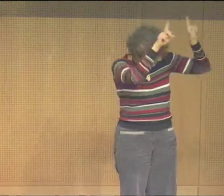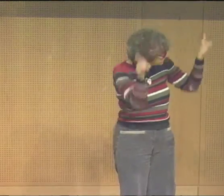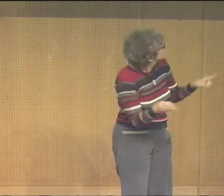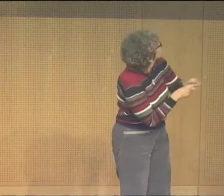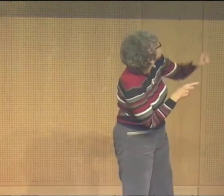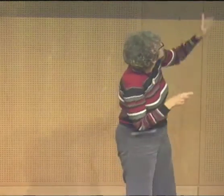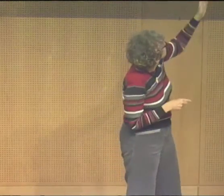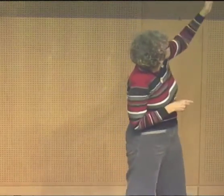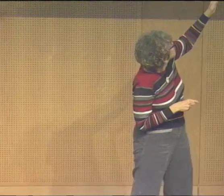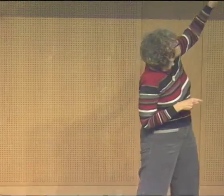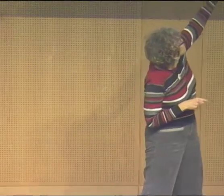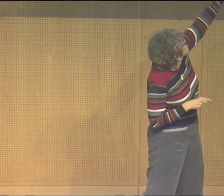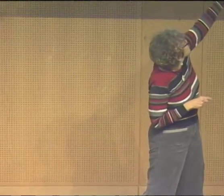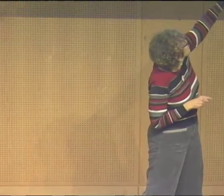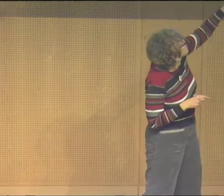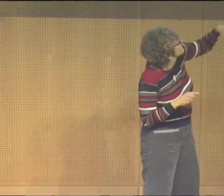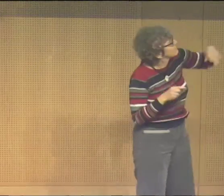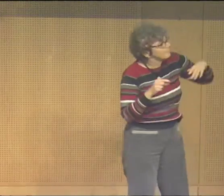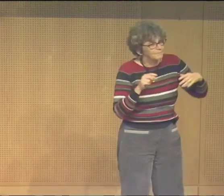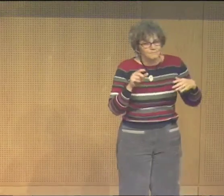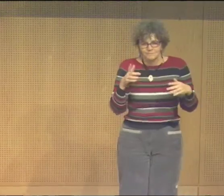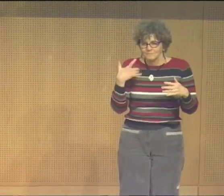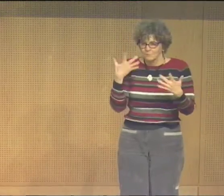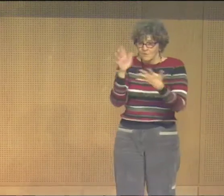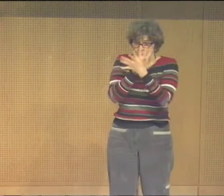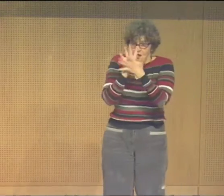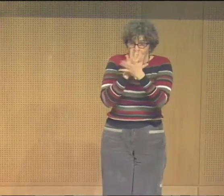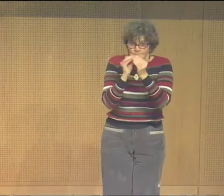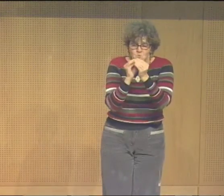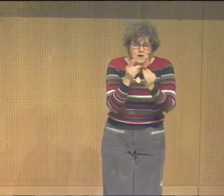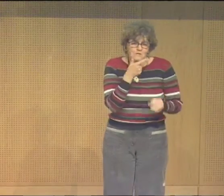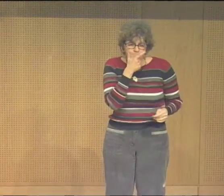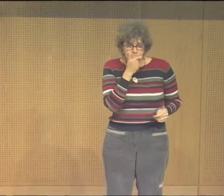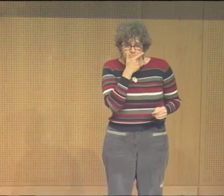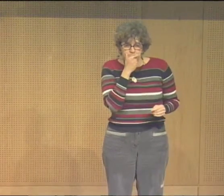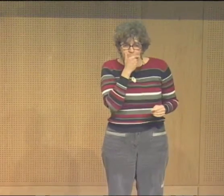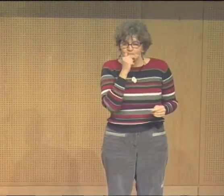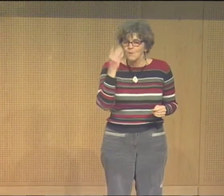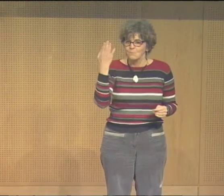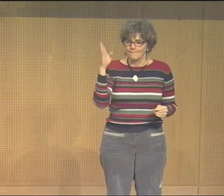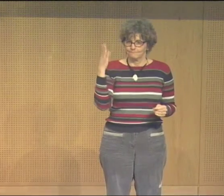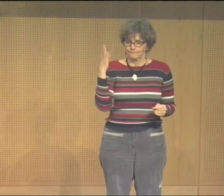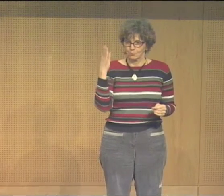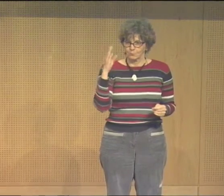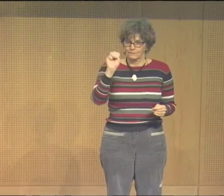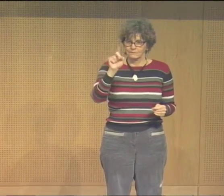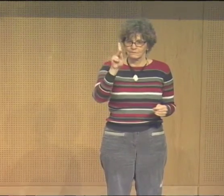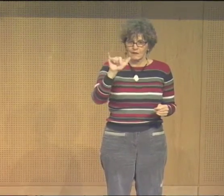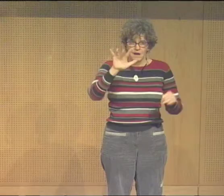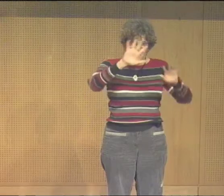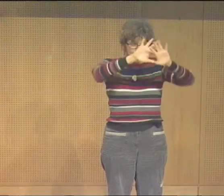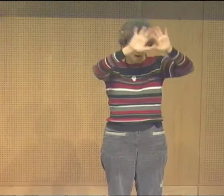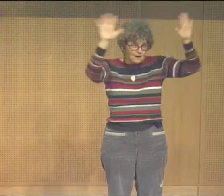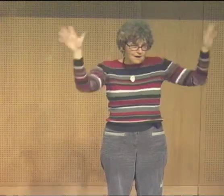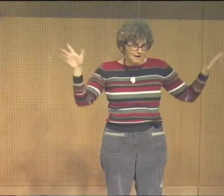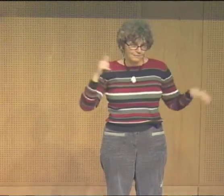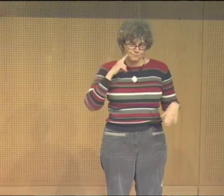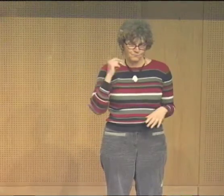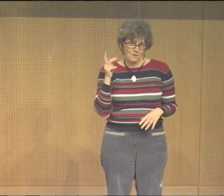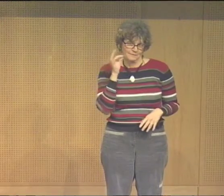So there is a tribute to the Native Americans in there as well. Then I thought, what else? Well, I want to show